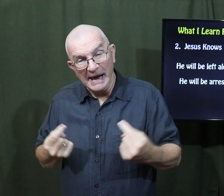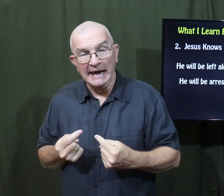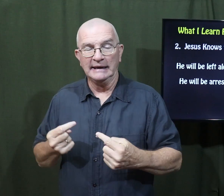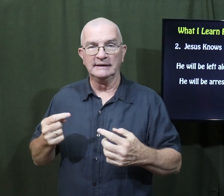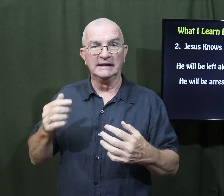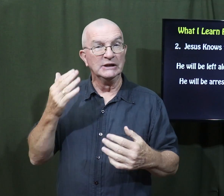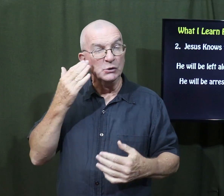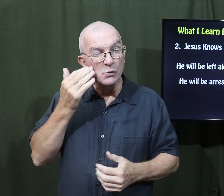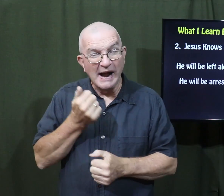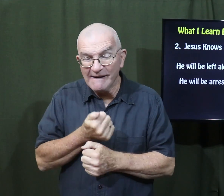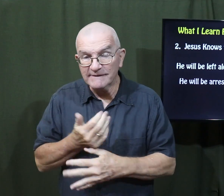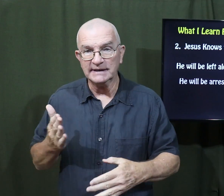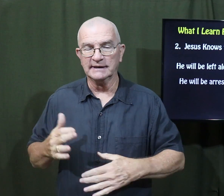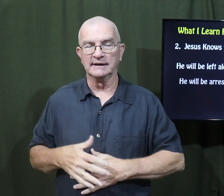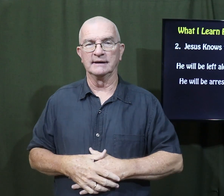about the suffering and the pain.